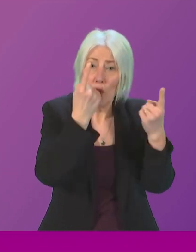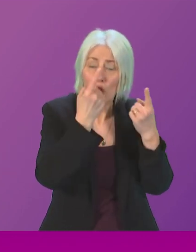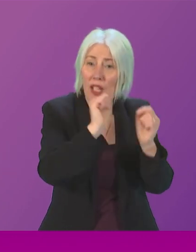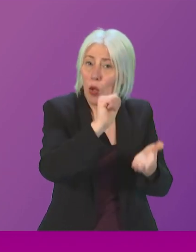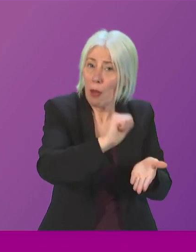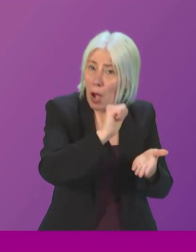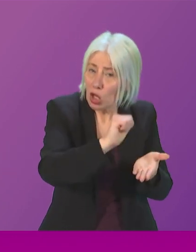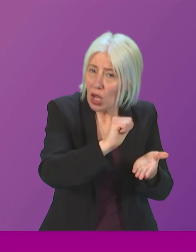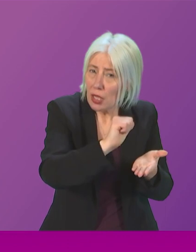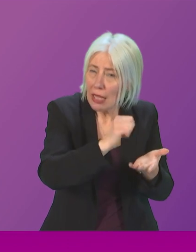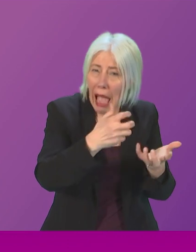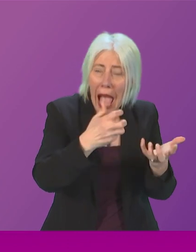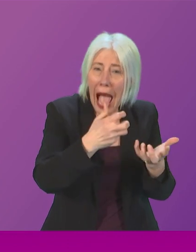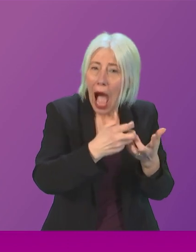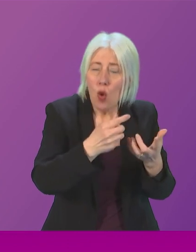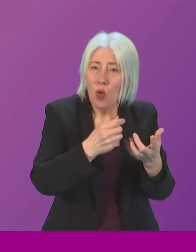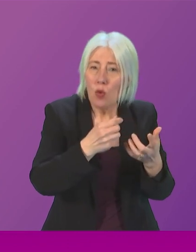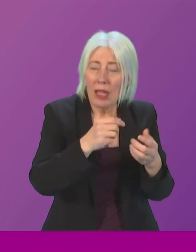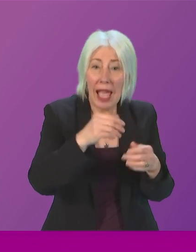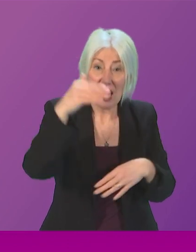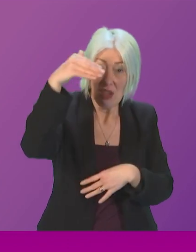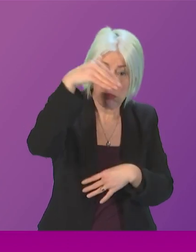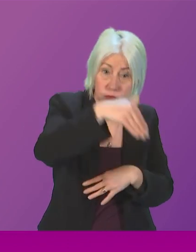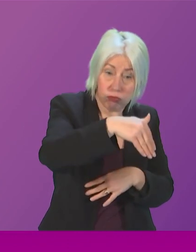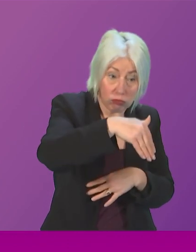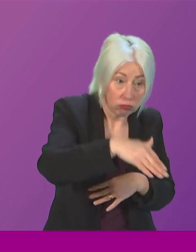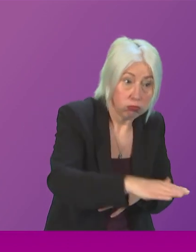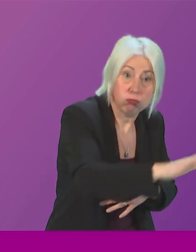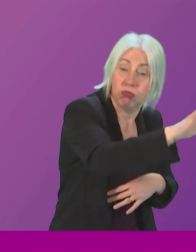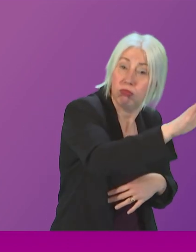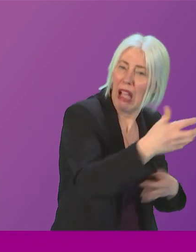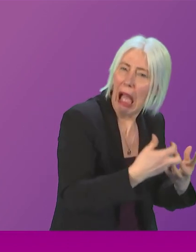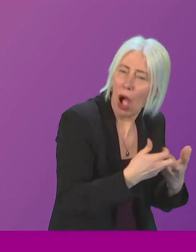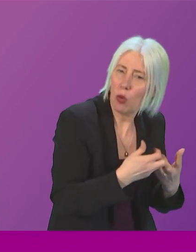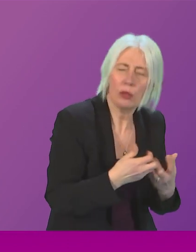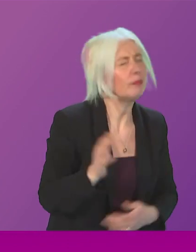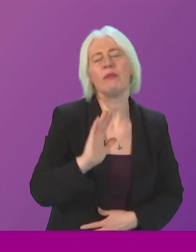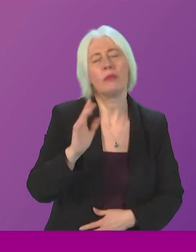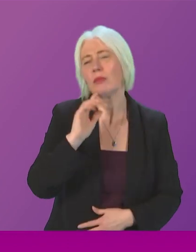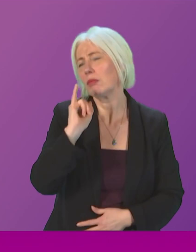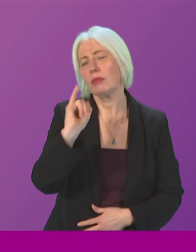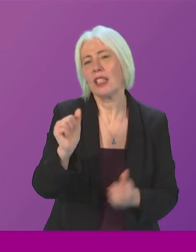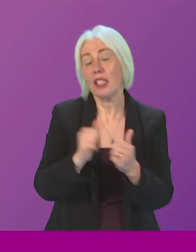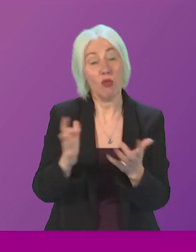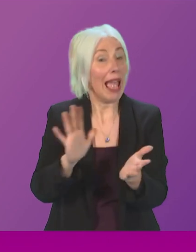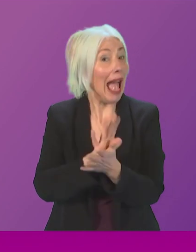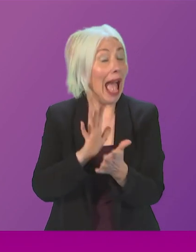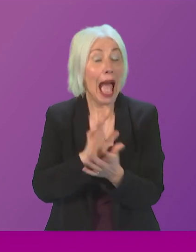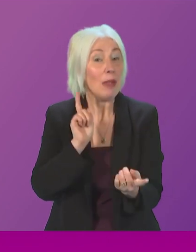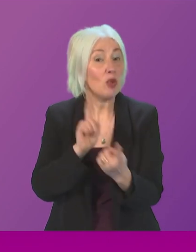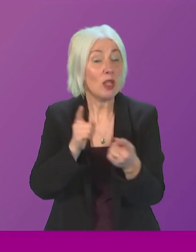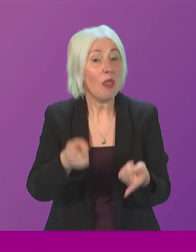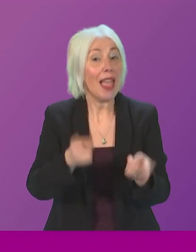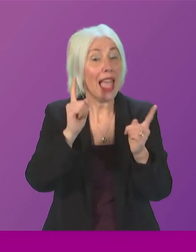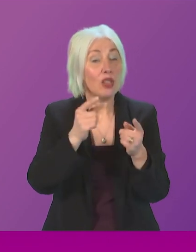is going to reverse that managed decline First Minister I don't agree with that characterisation I'm more than happy to meet with Dame Sally